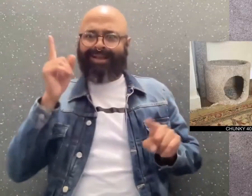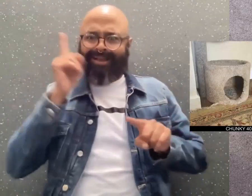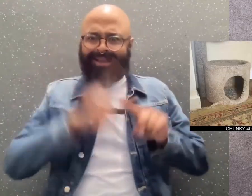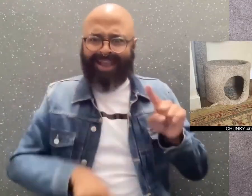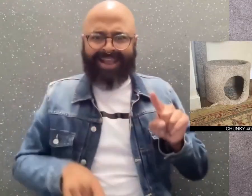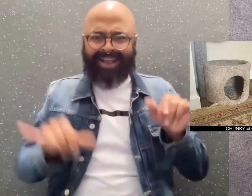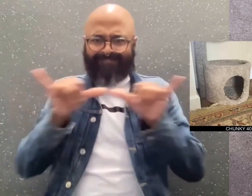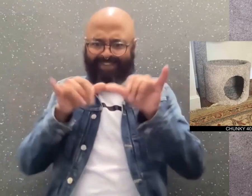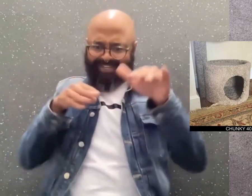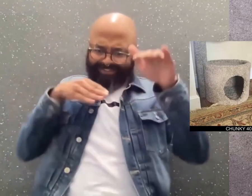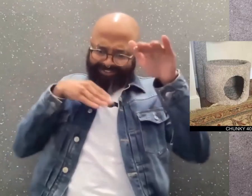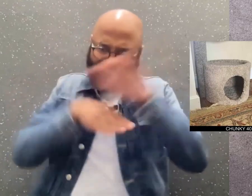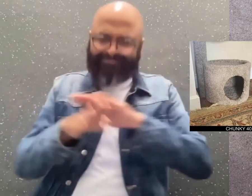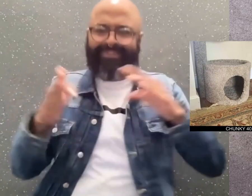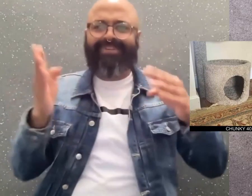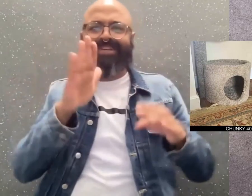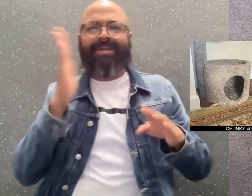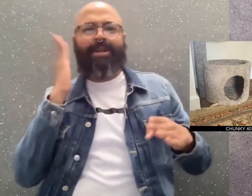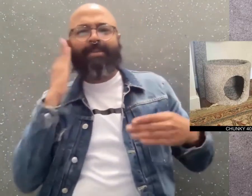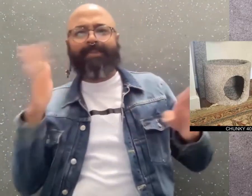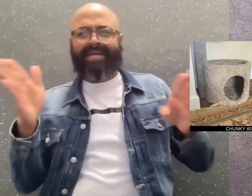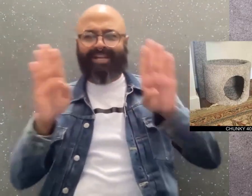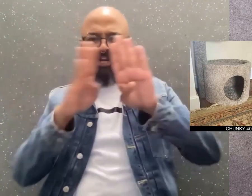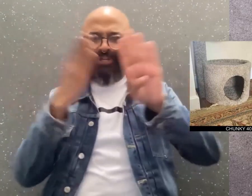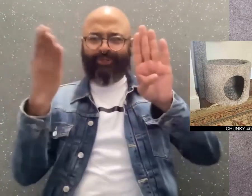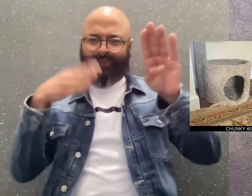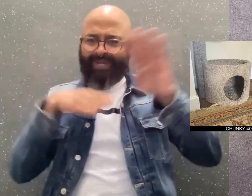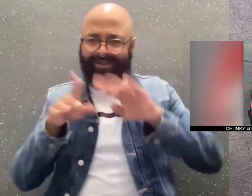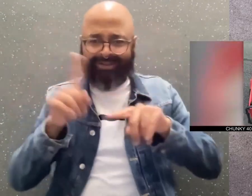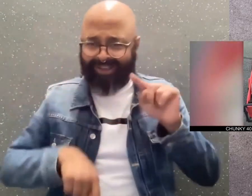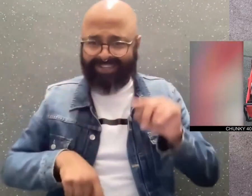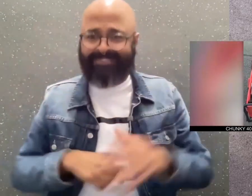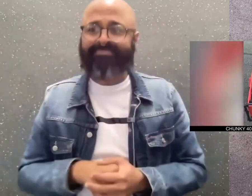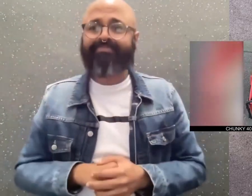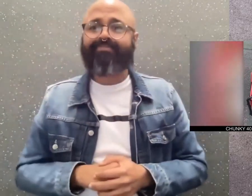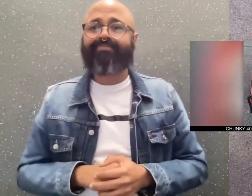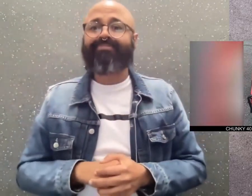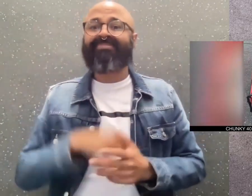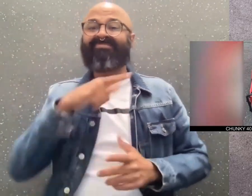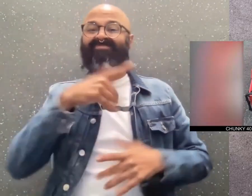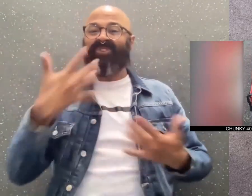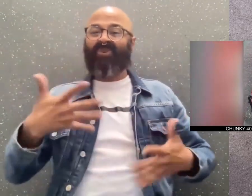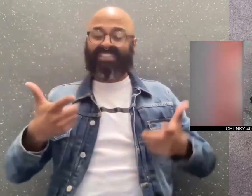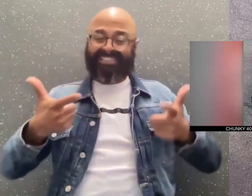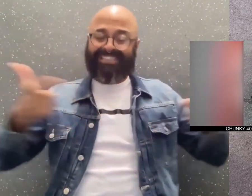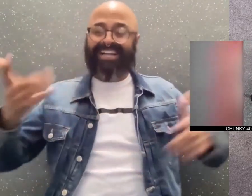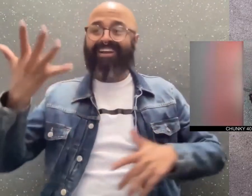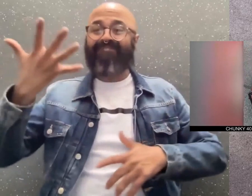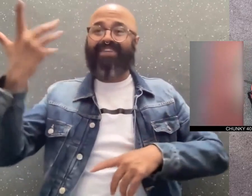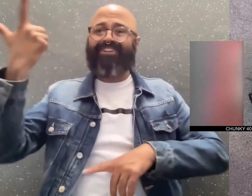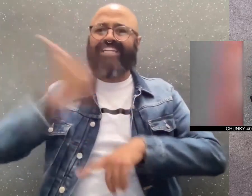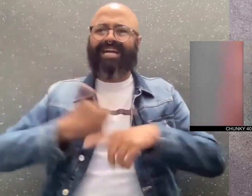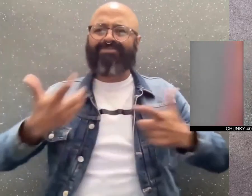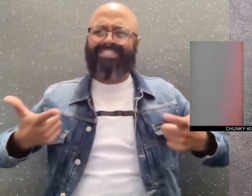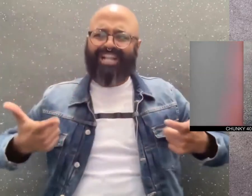He still can't fit into the door of his cat bed, and he's five times larger than Ford's Yorkshire Terrier dog.